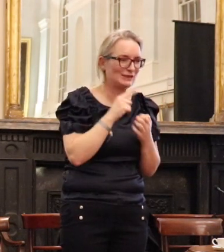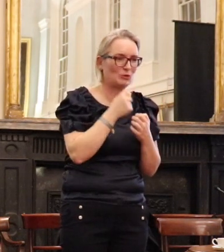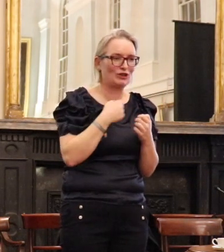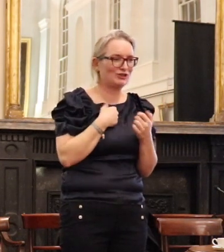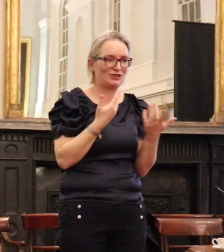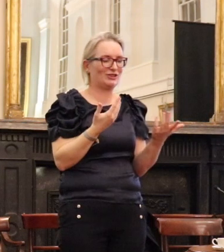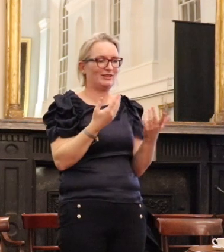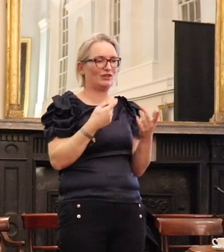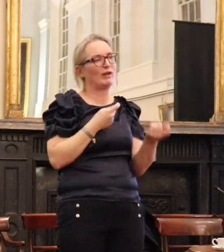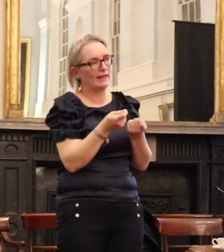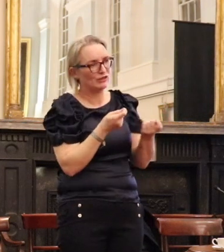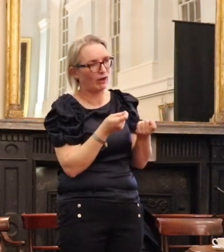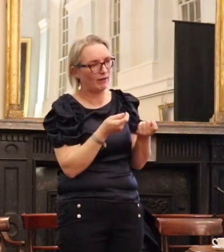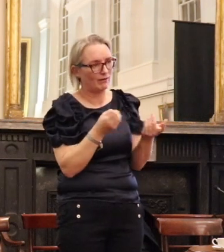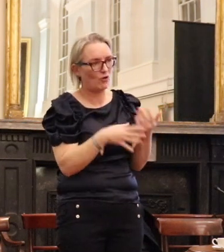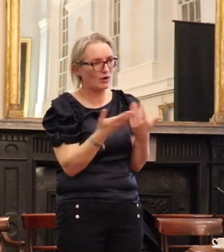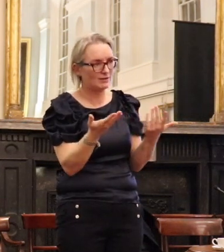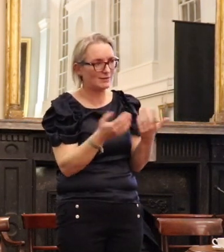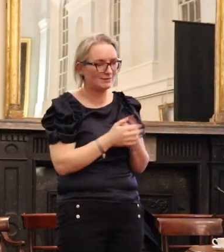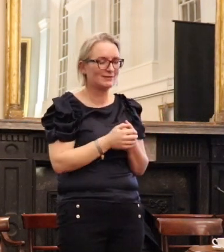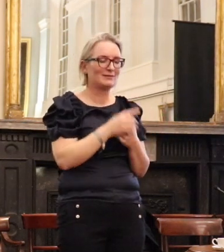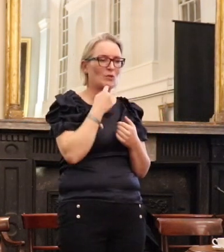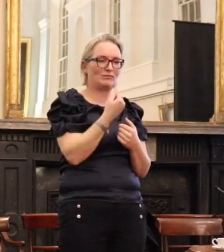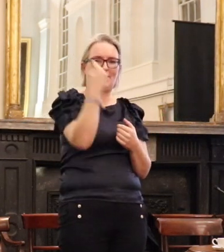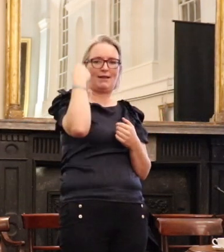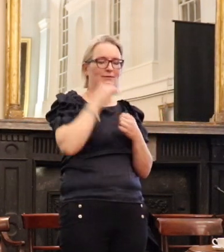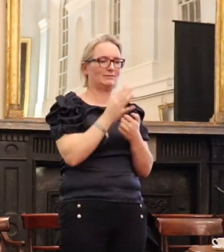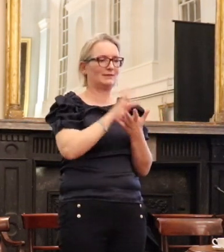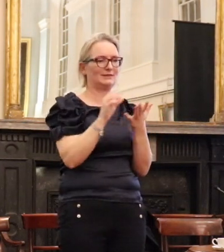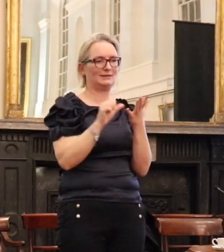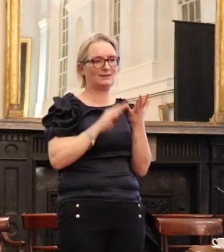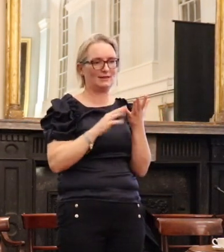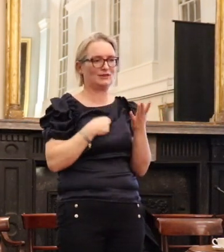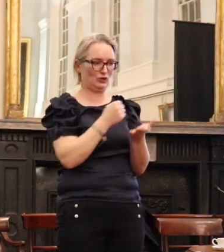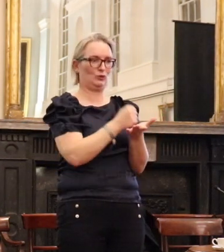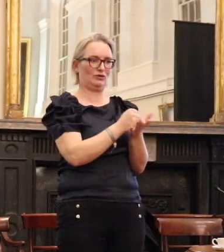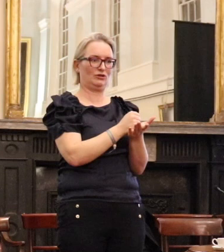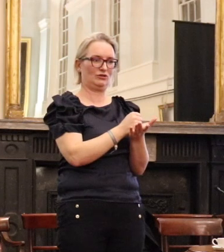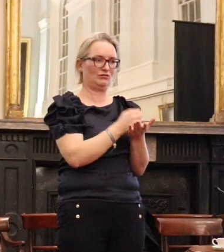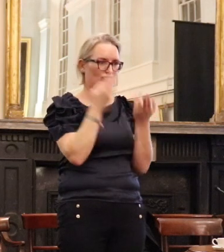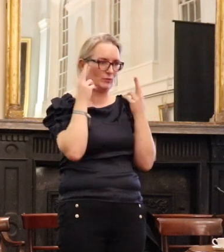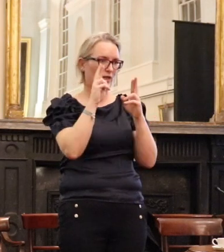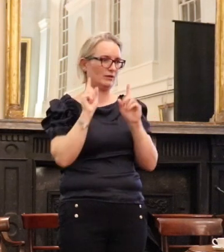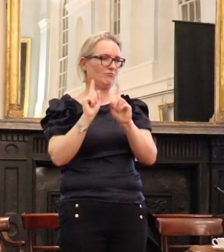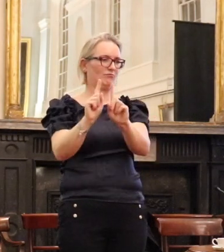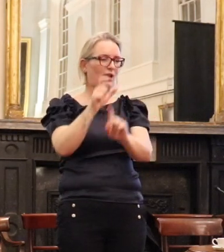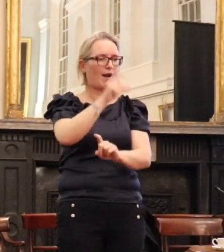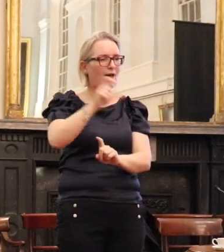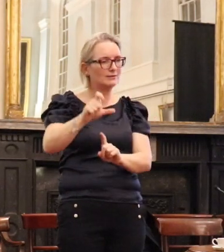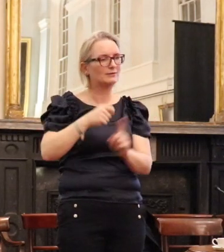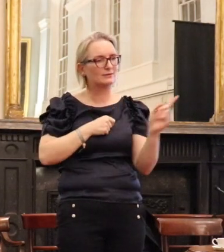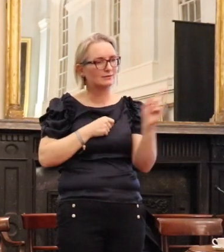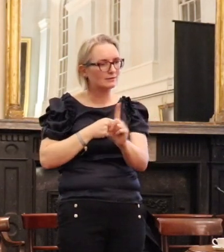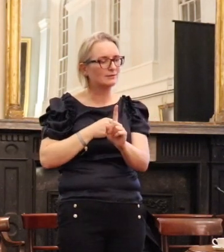because the word regulation covers possible. But back then, students actually represented the clients that came into